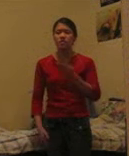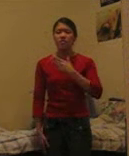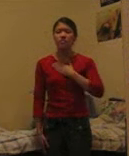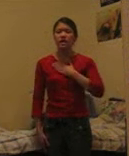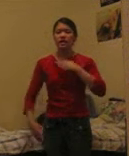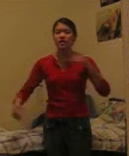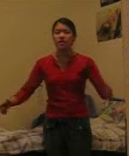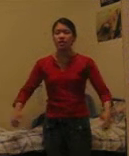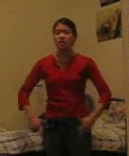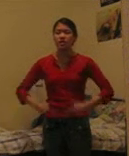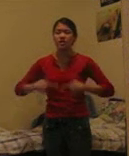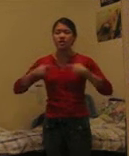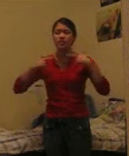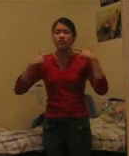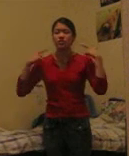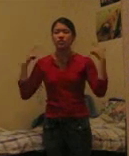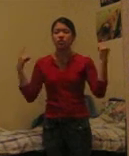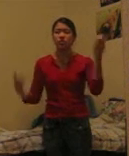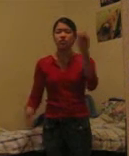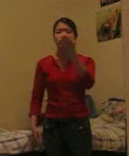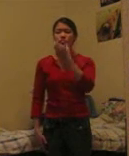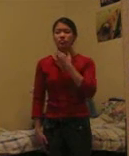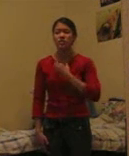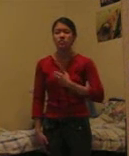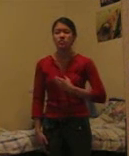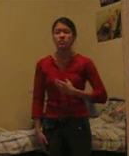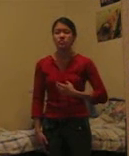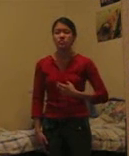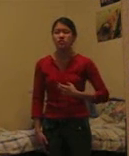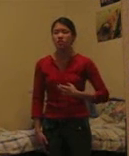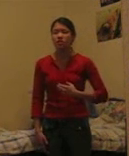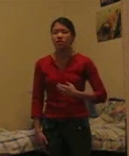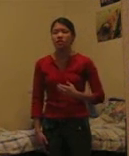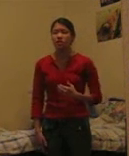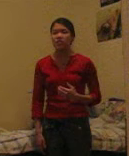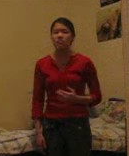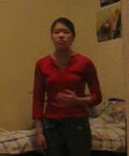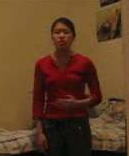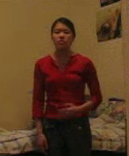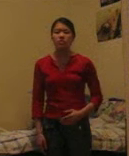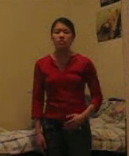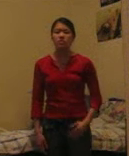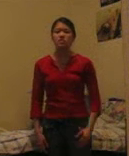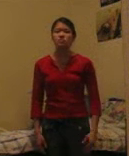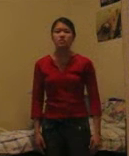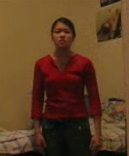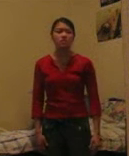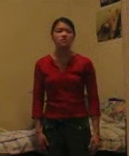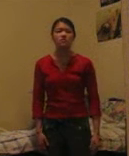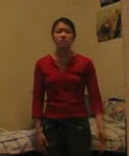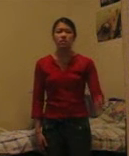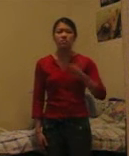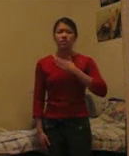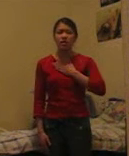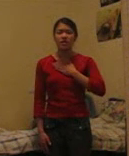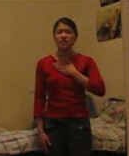my lifelong wish. My grown-up Christmas list, my.